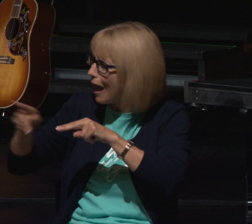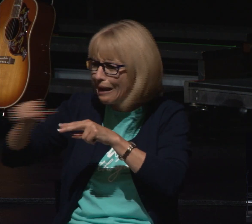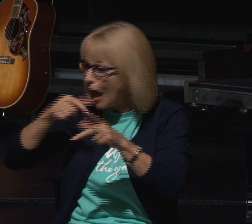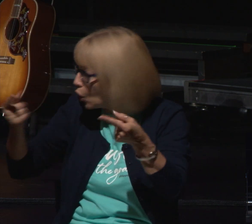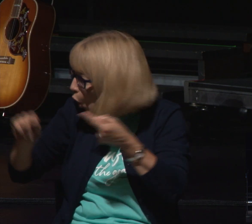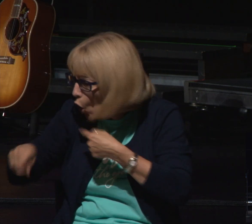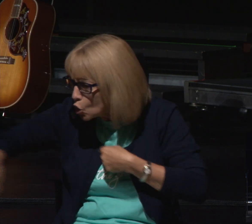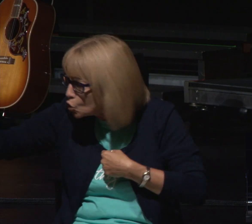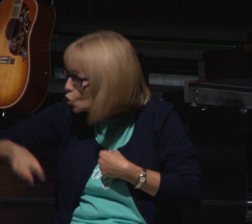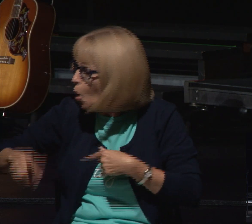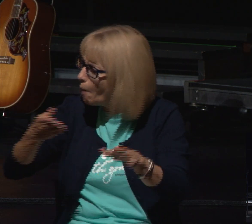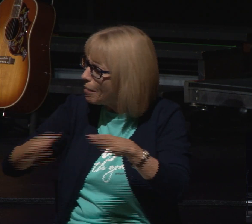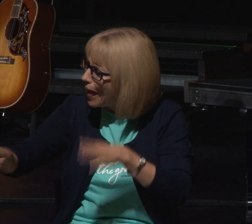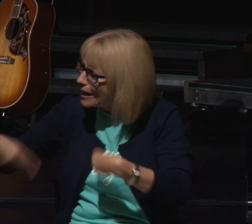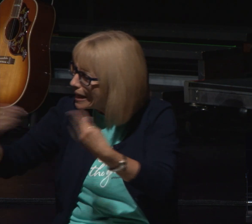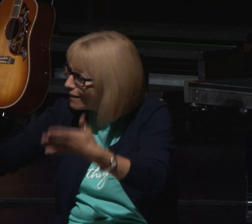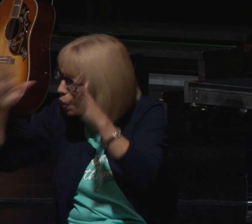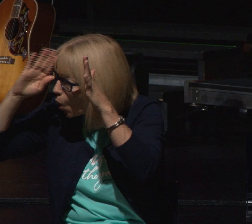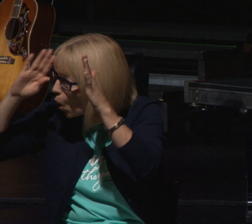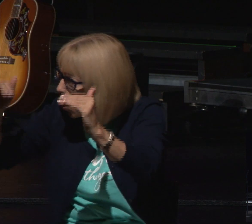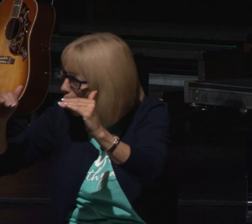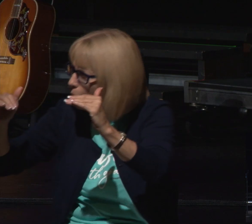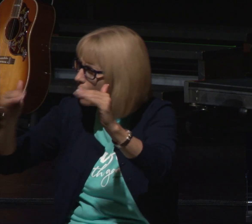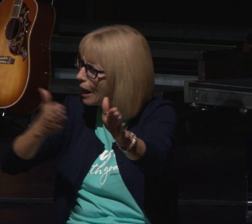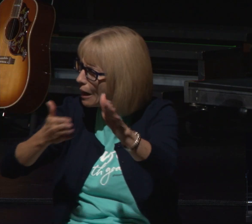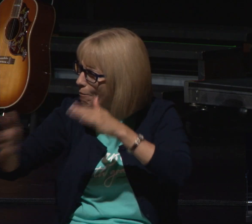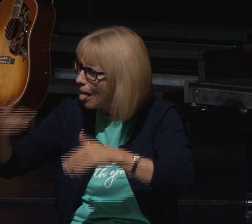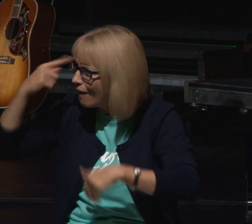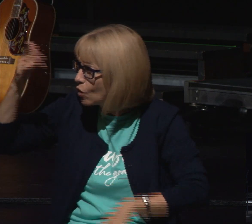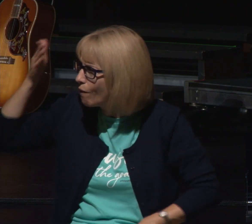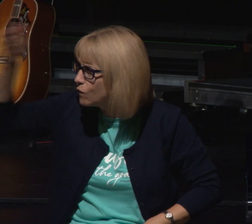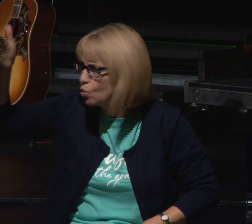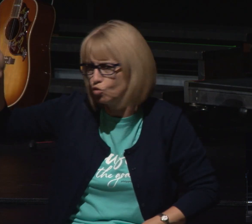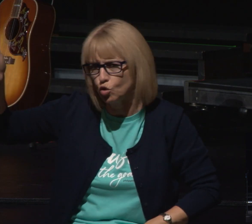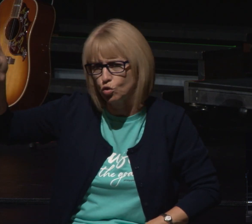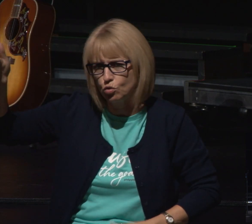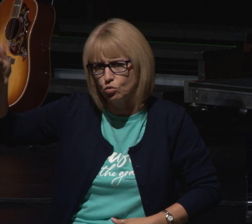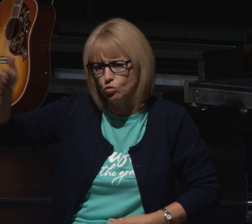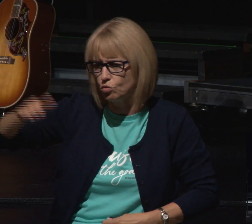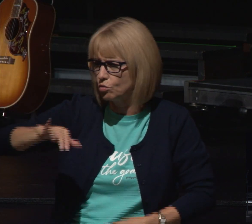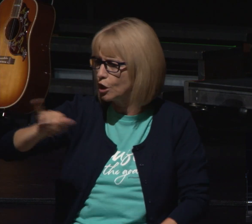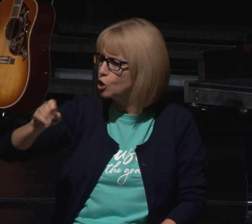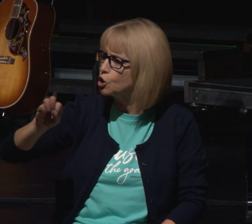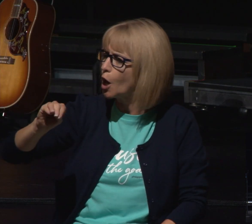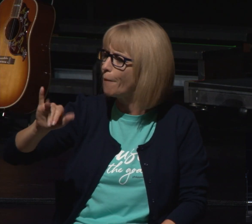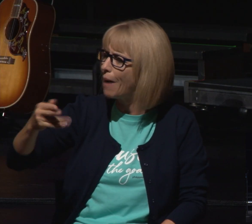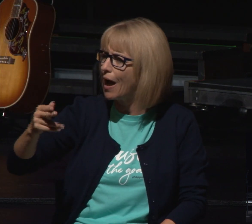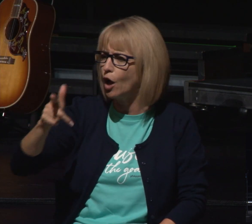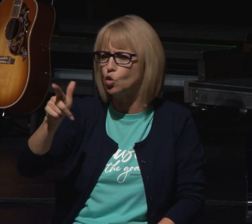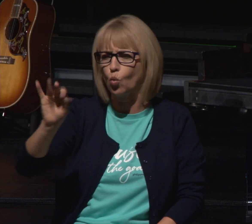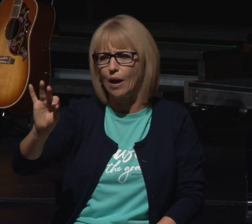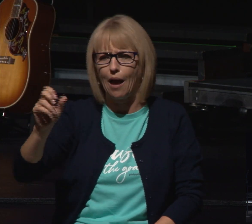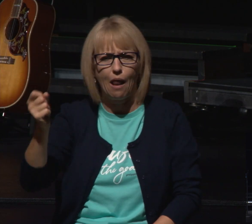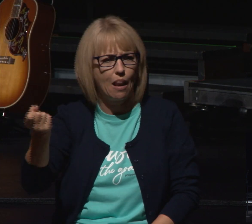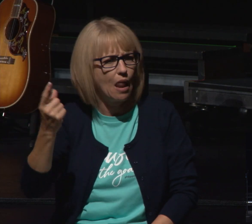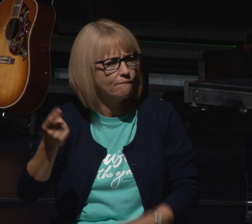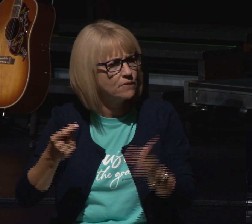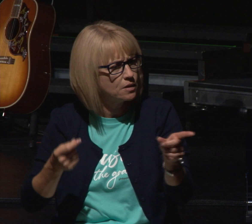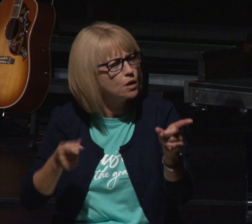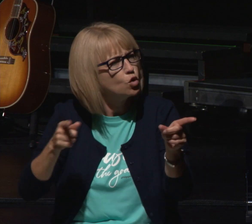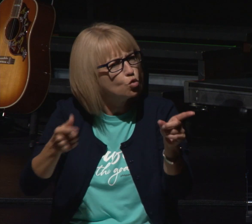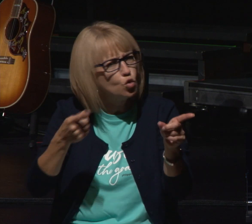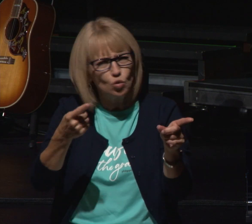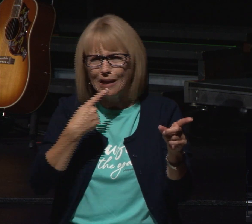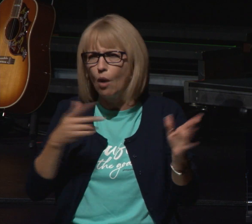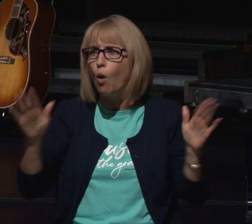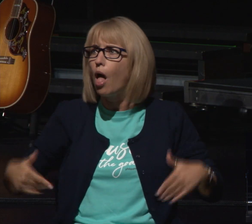not to harm you plans to give you hope and a future and maybe you're in the midst of one of those desert times of